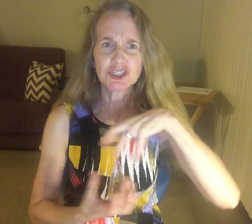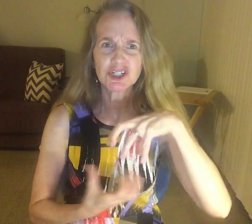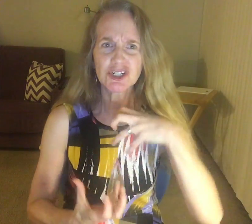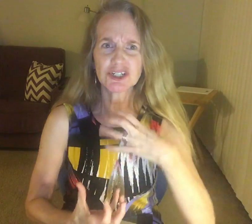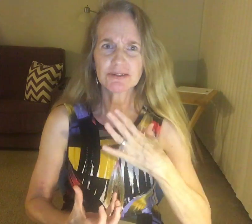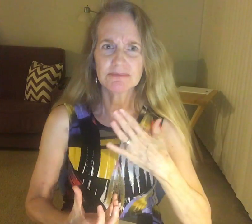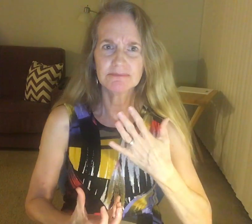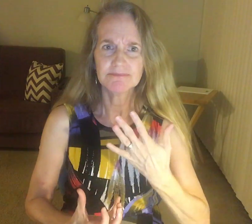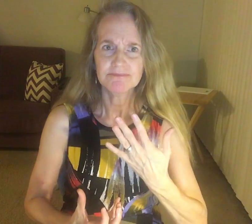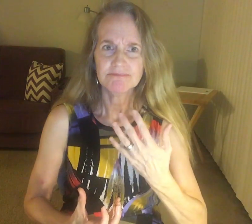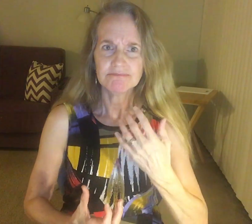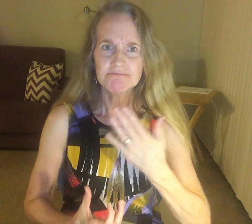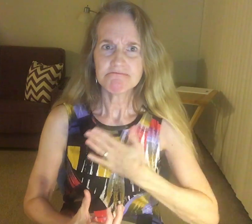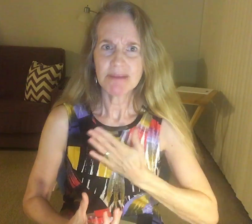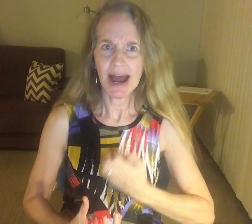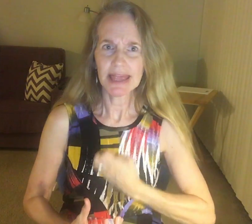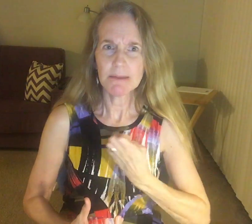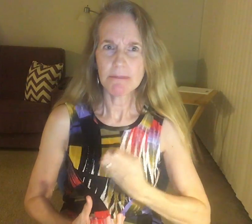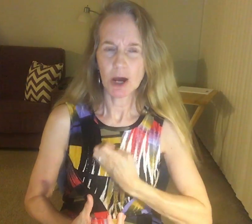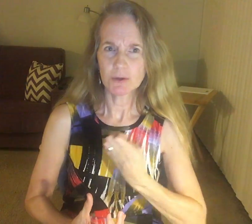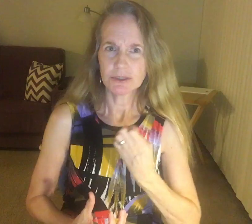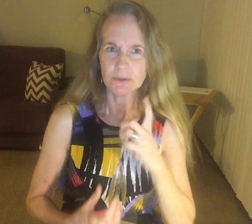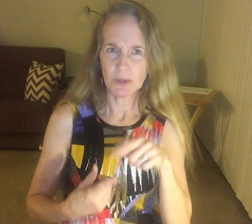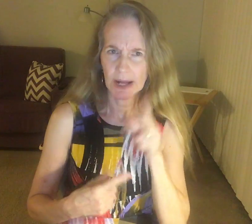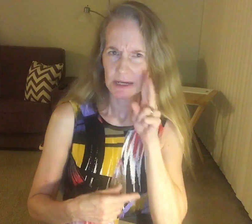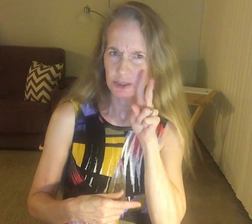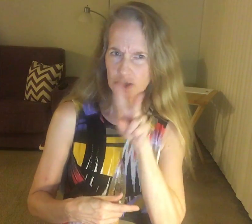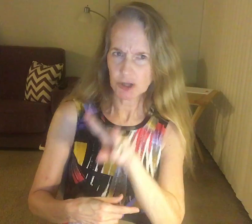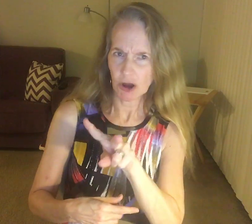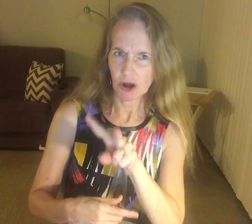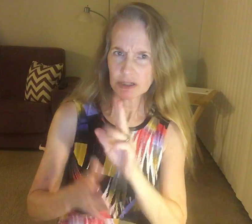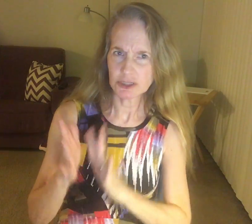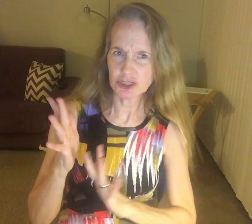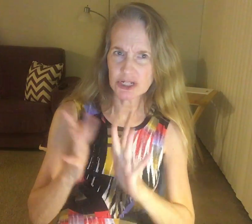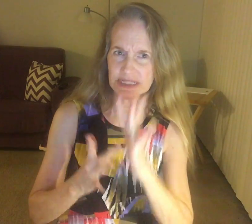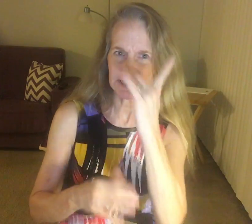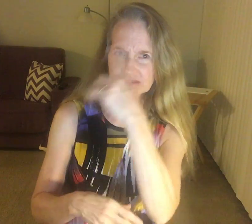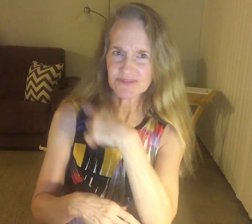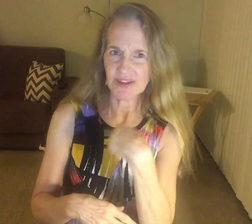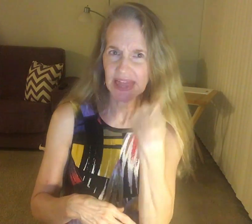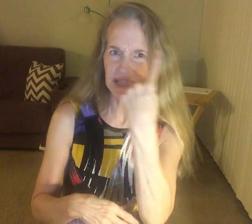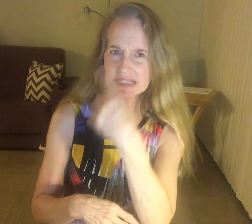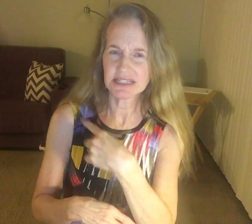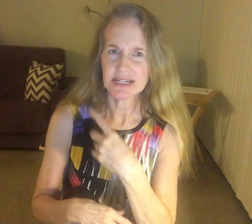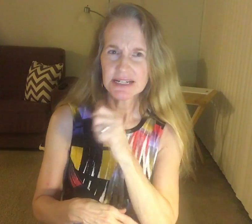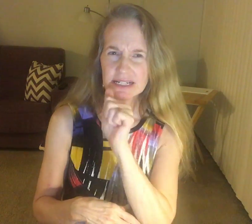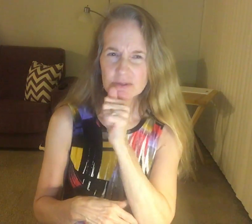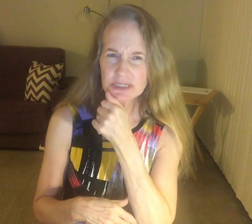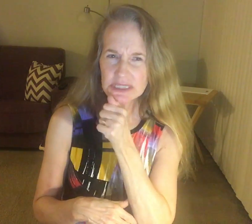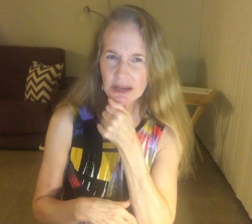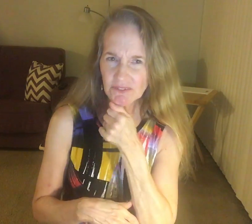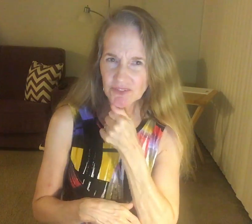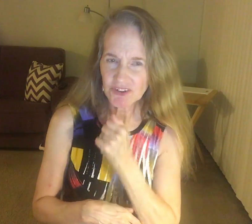disturbed my mother when I saw Jesus' face. And something